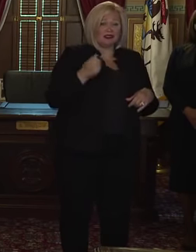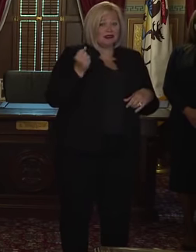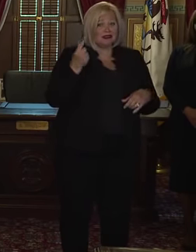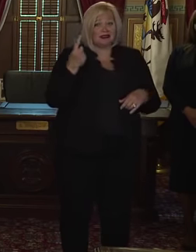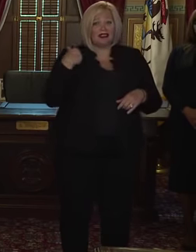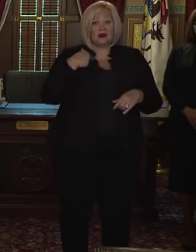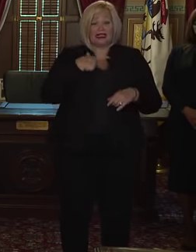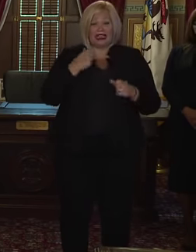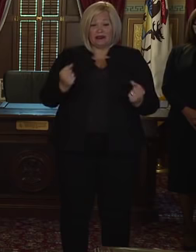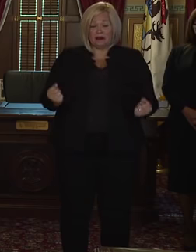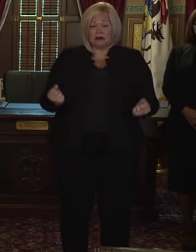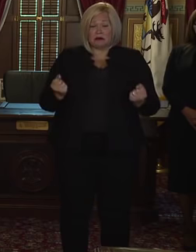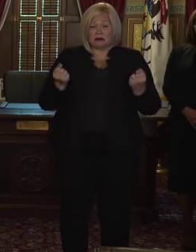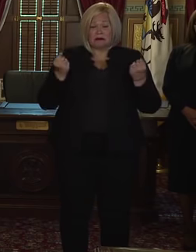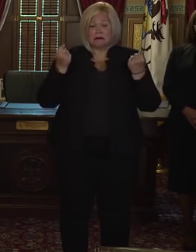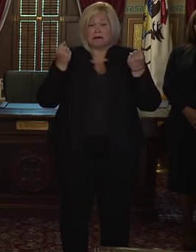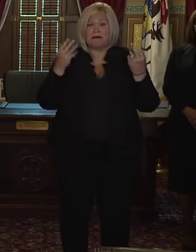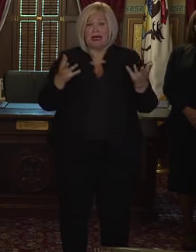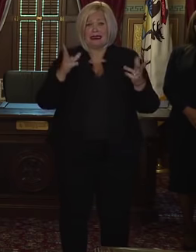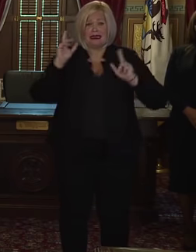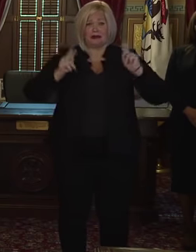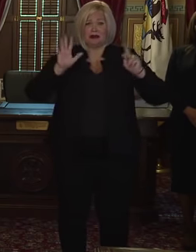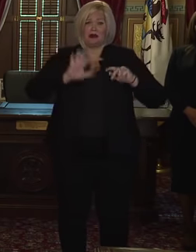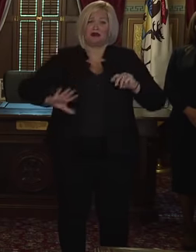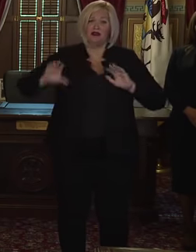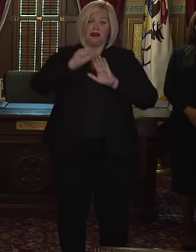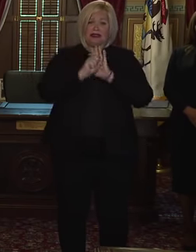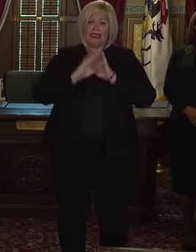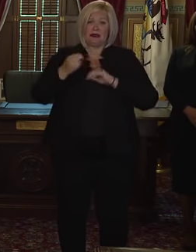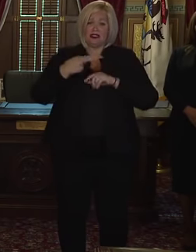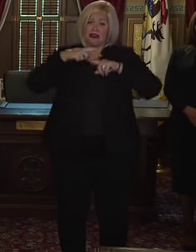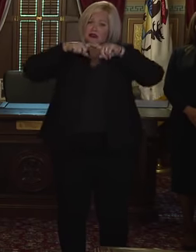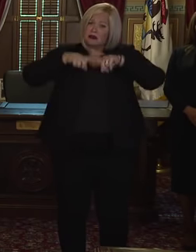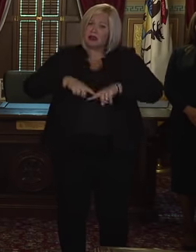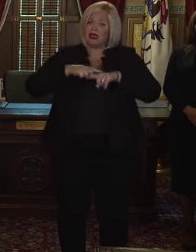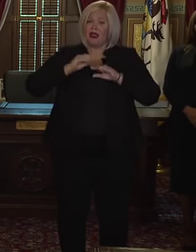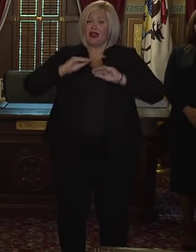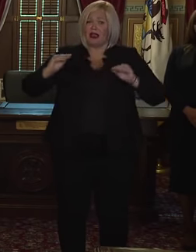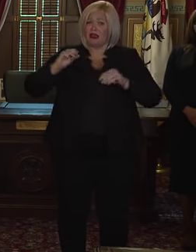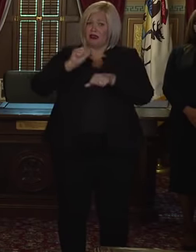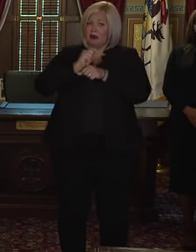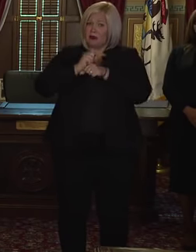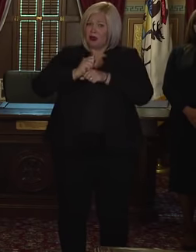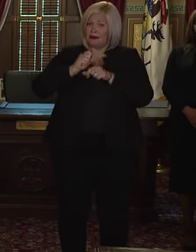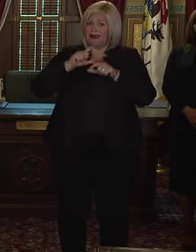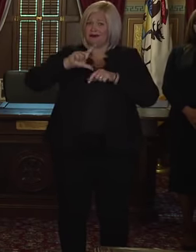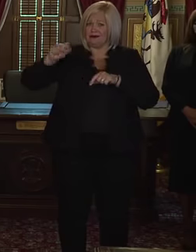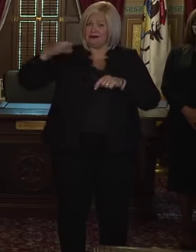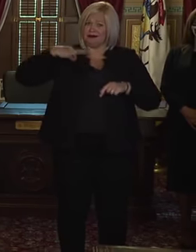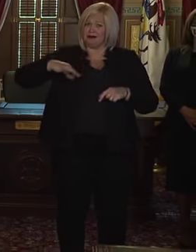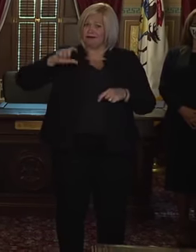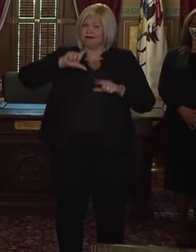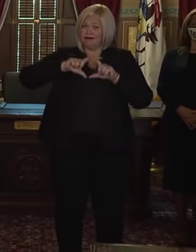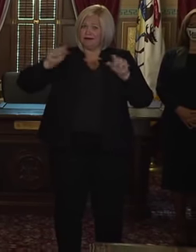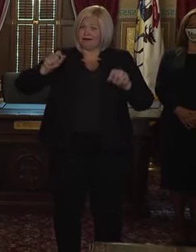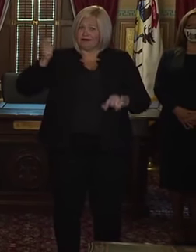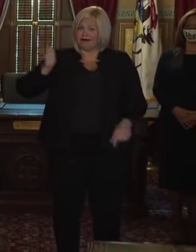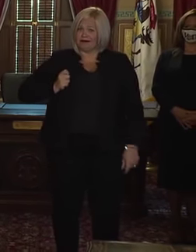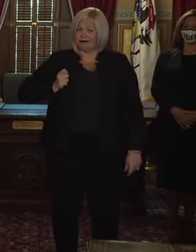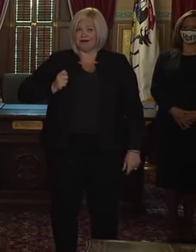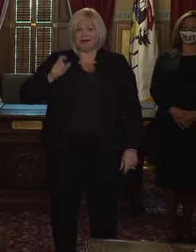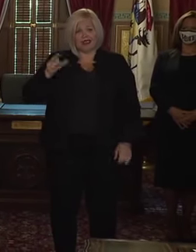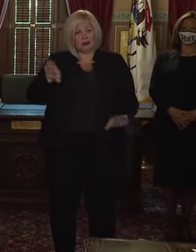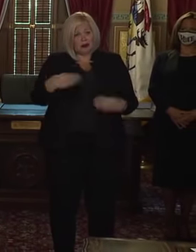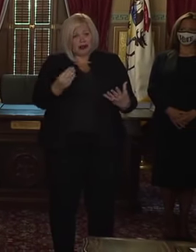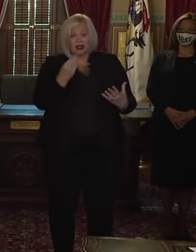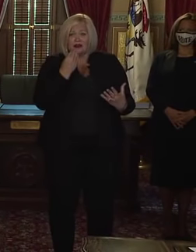thousands of people in this state who are dependent on unemployment in these times, you know, needing to put food on the